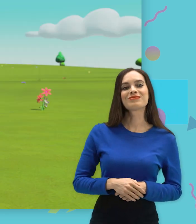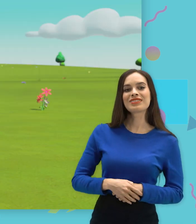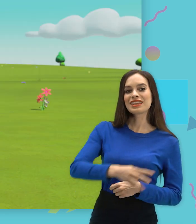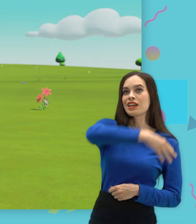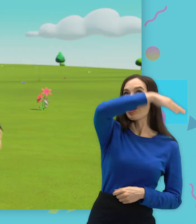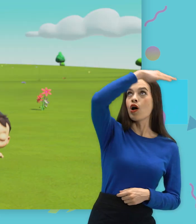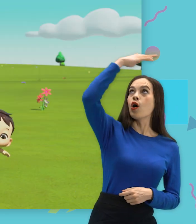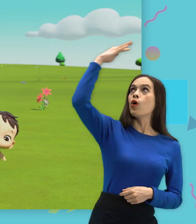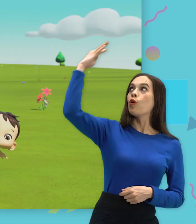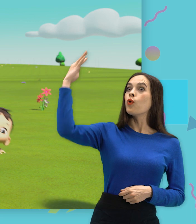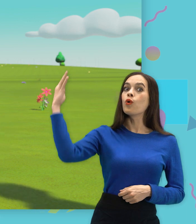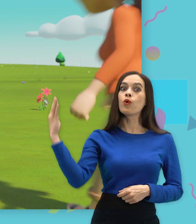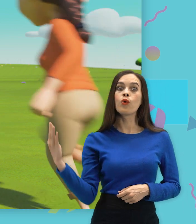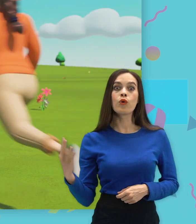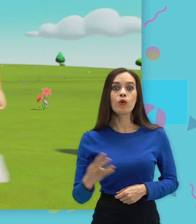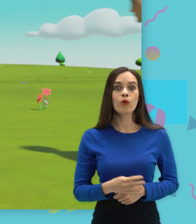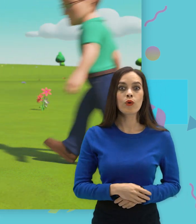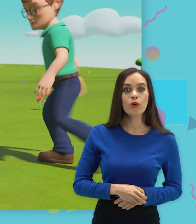pink makes a rainbow